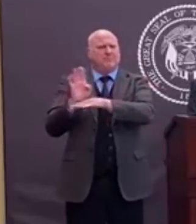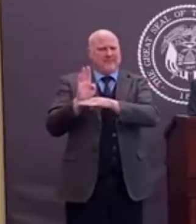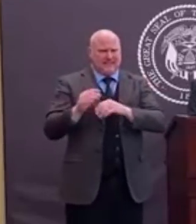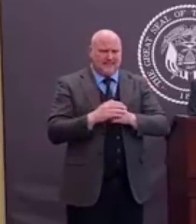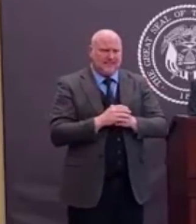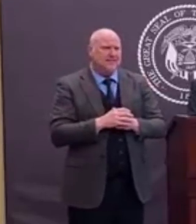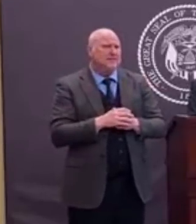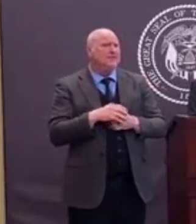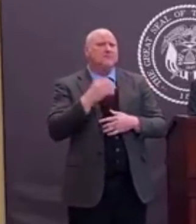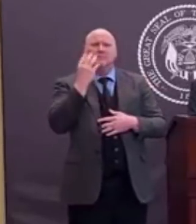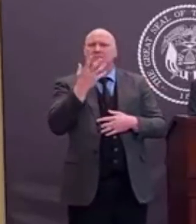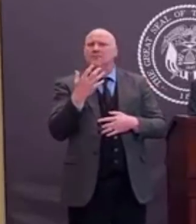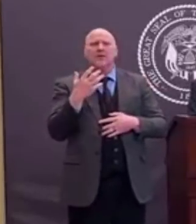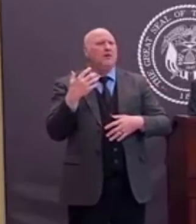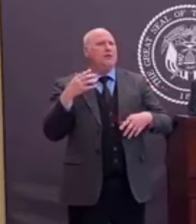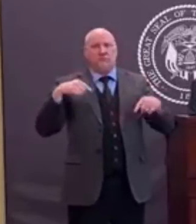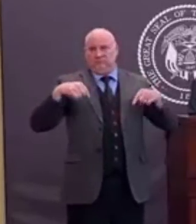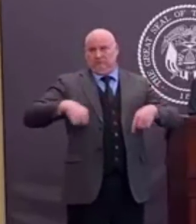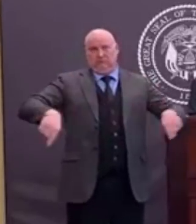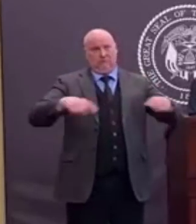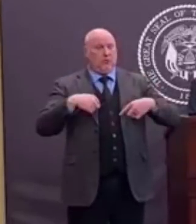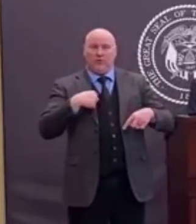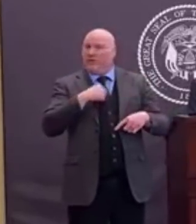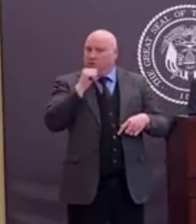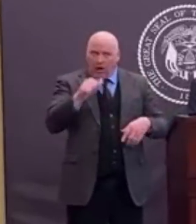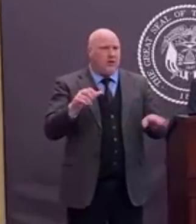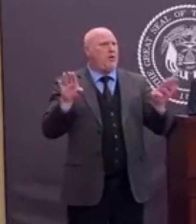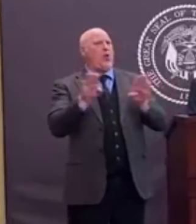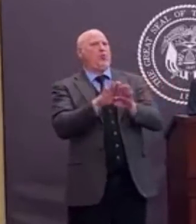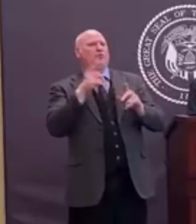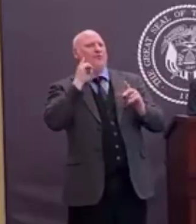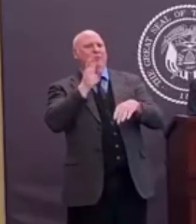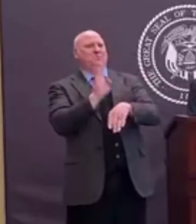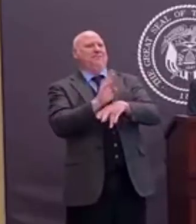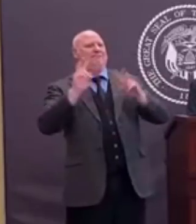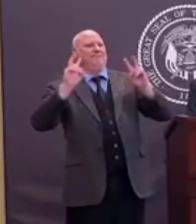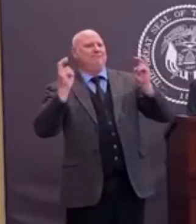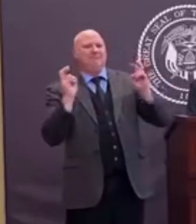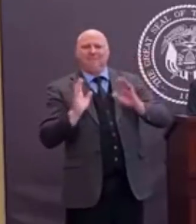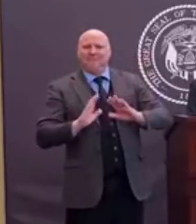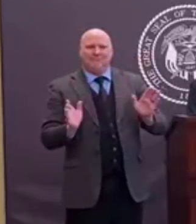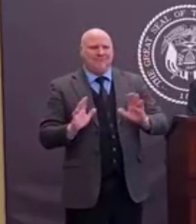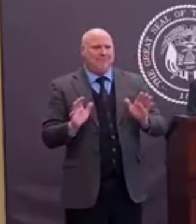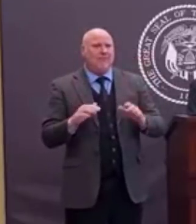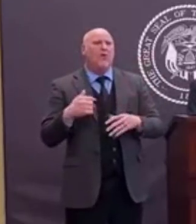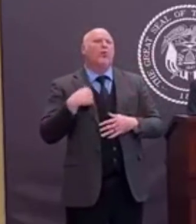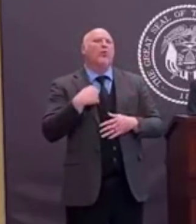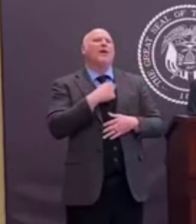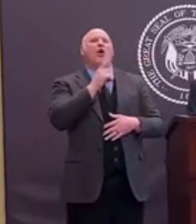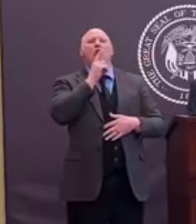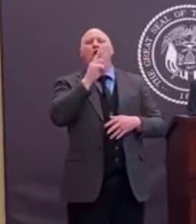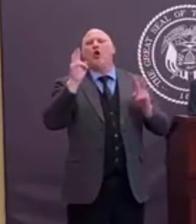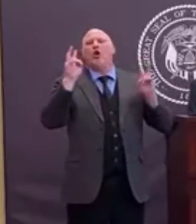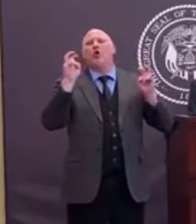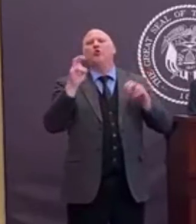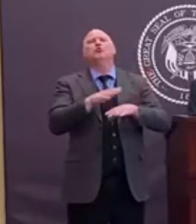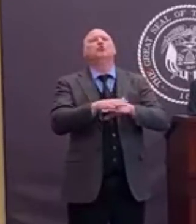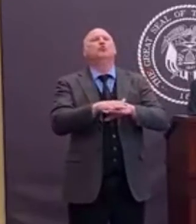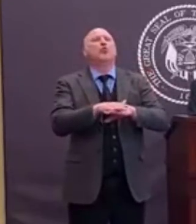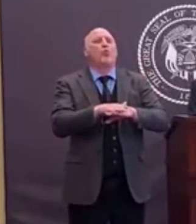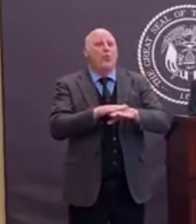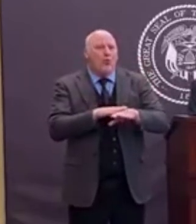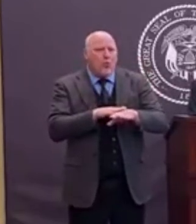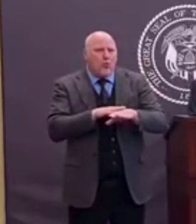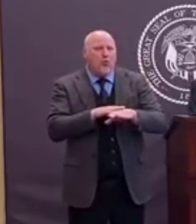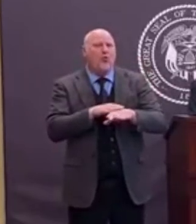business. We are in maybe a little bit of a slower time for business than we've had in the past. We certainly know that unemployment requests are